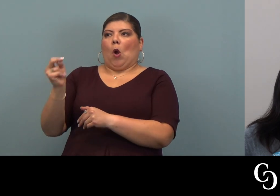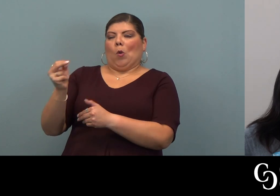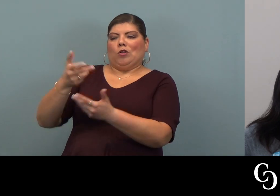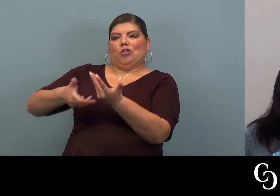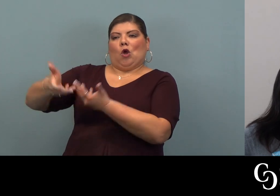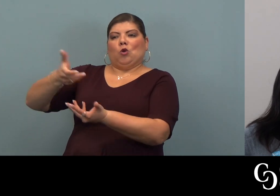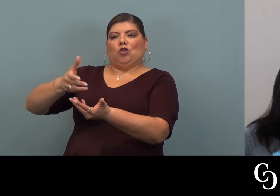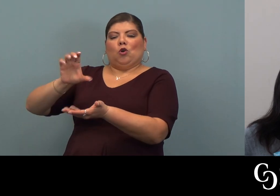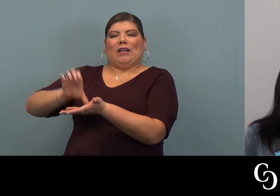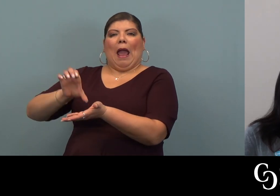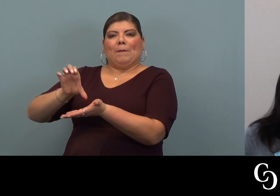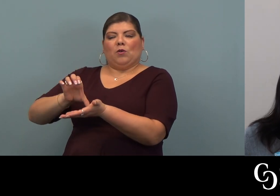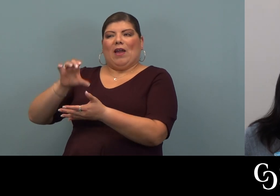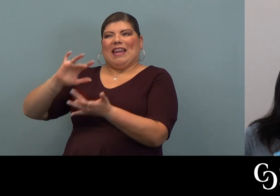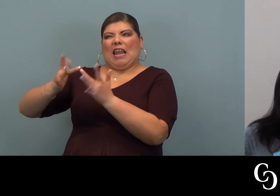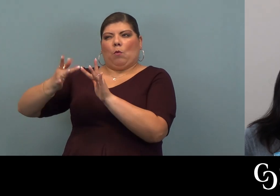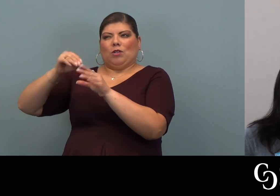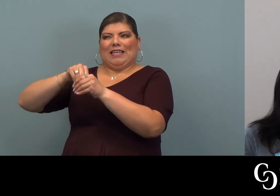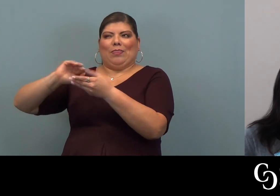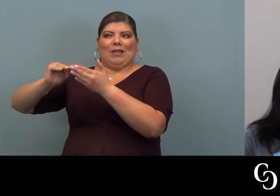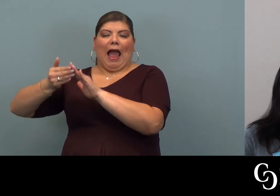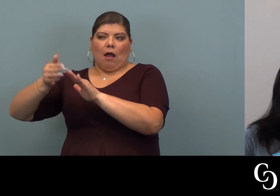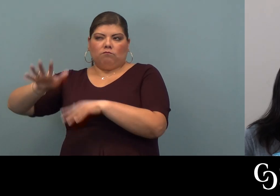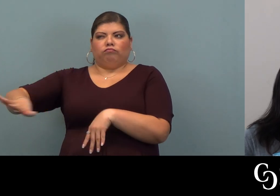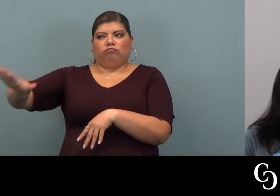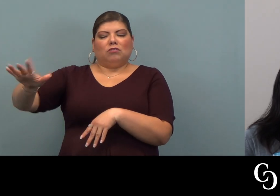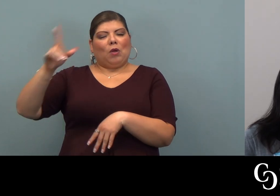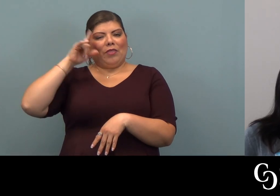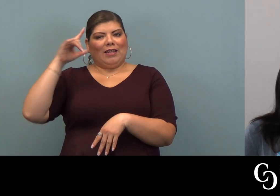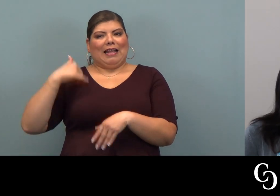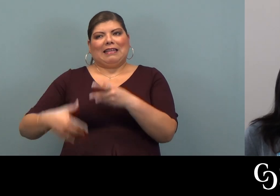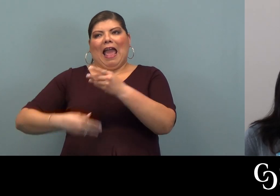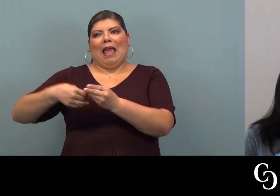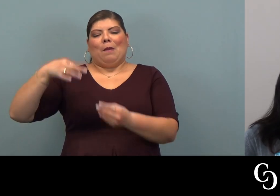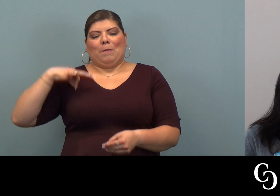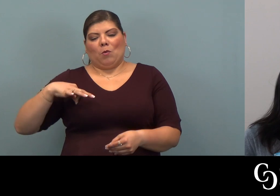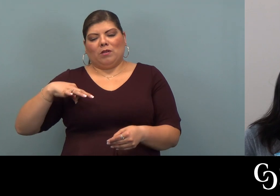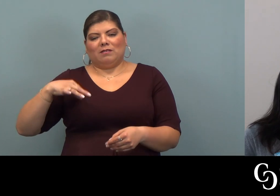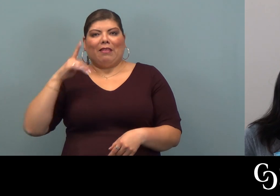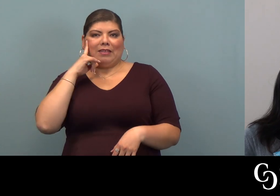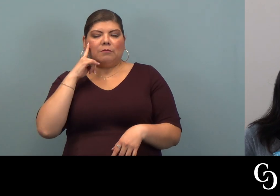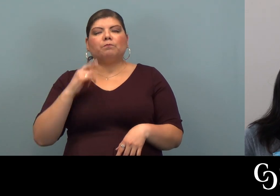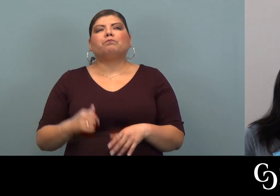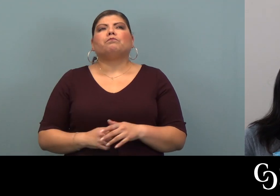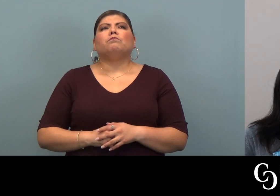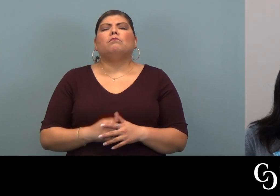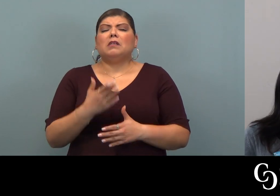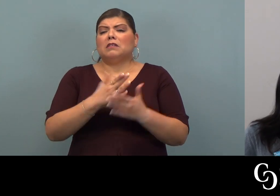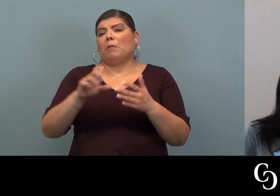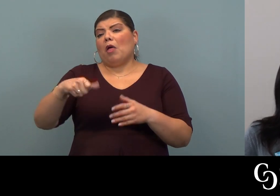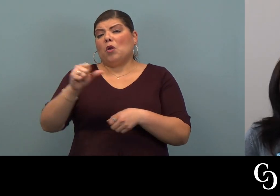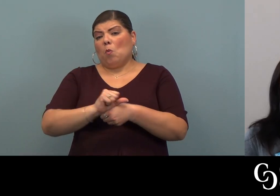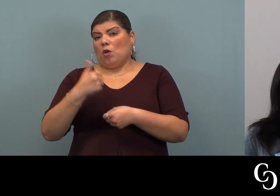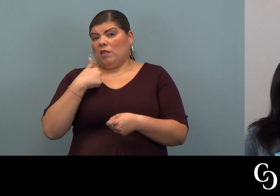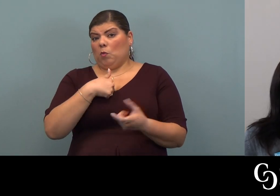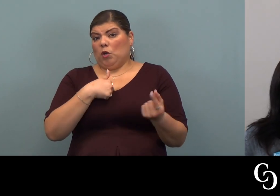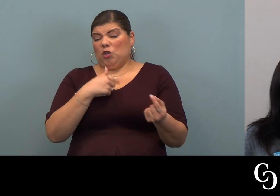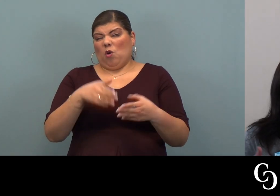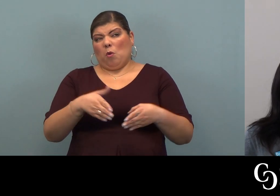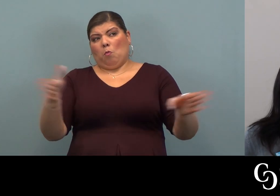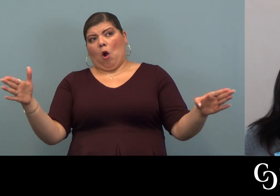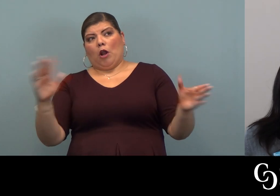networks in town. So I think that's just sort of an added bonus. Some of the other work we do